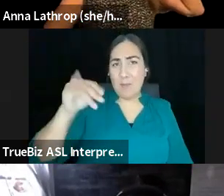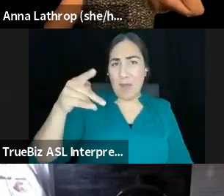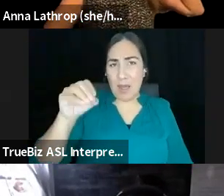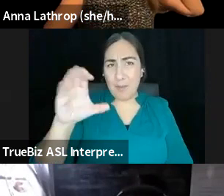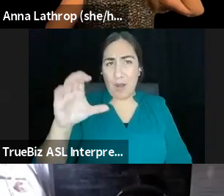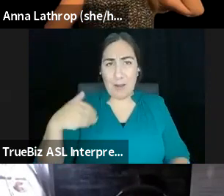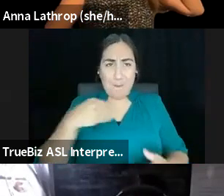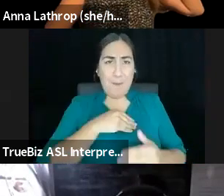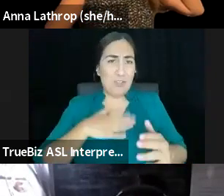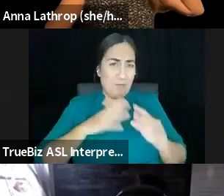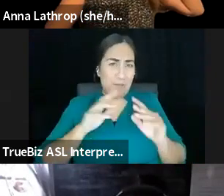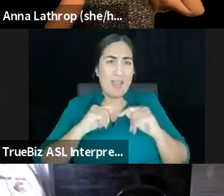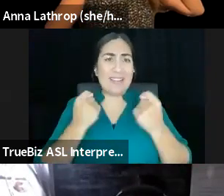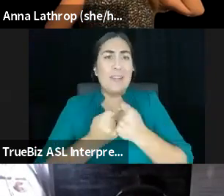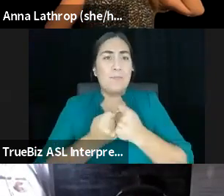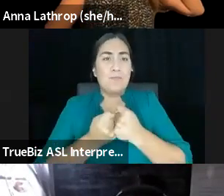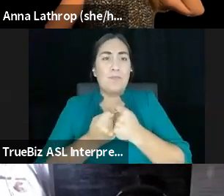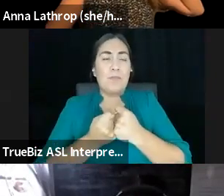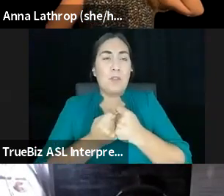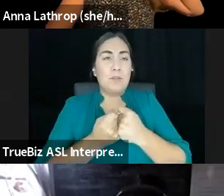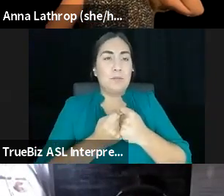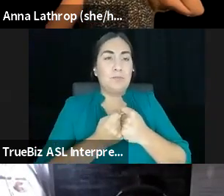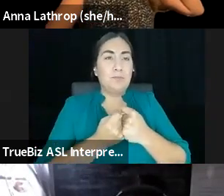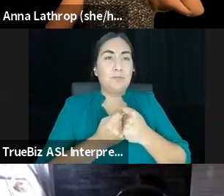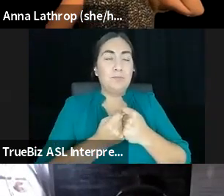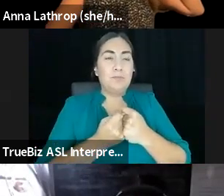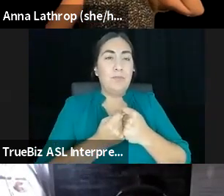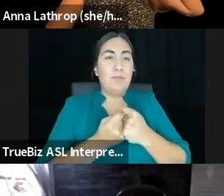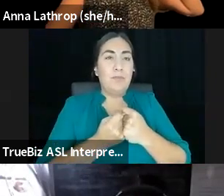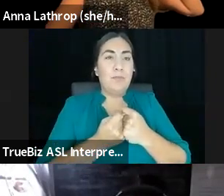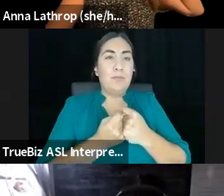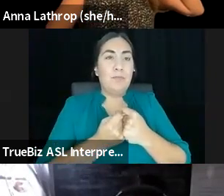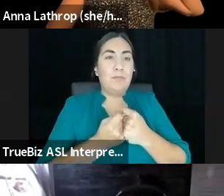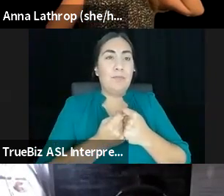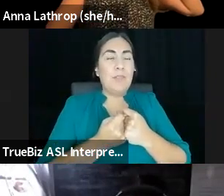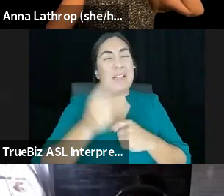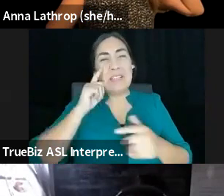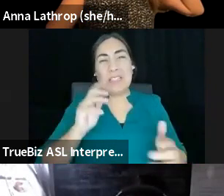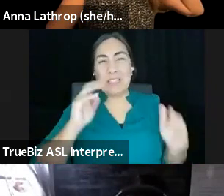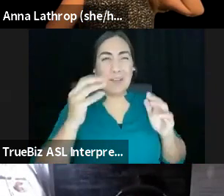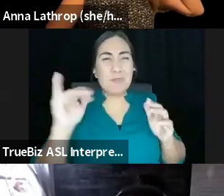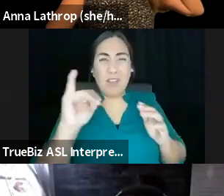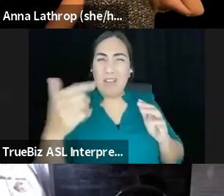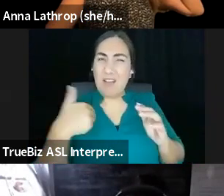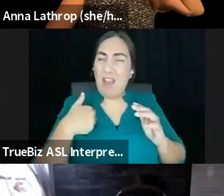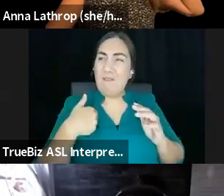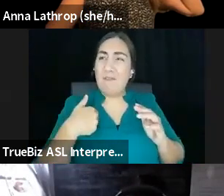to be, and the only way I can say it is a branding conflict between